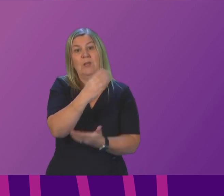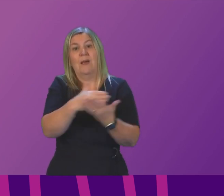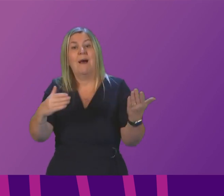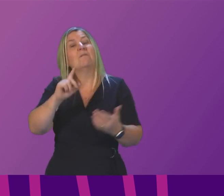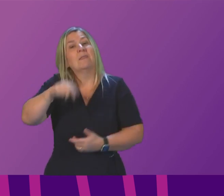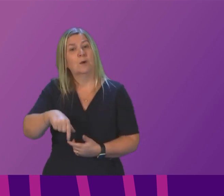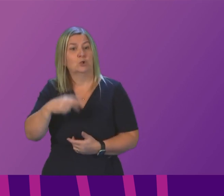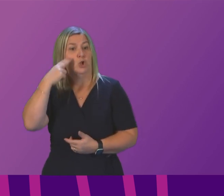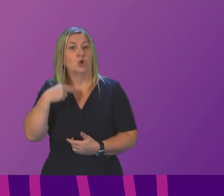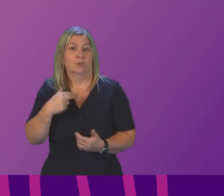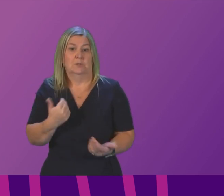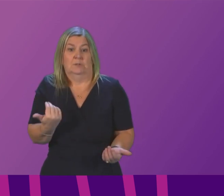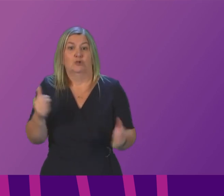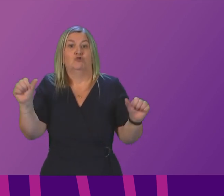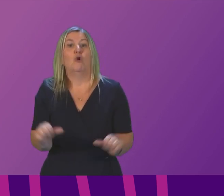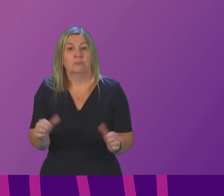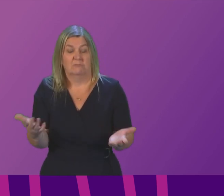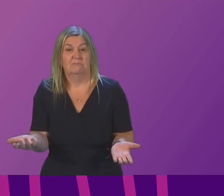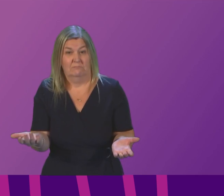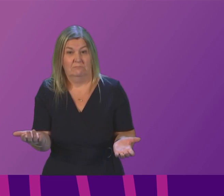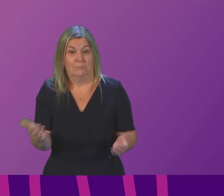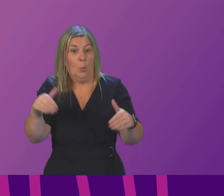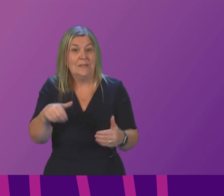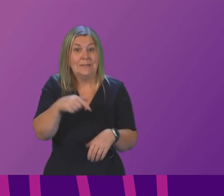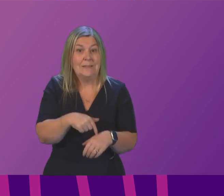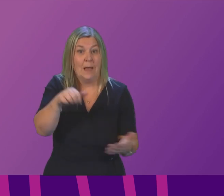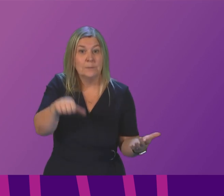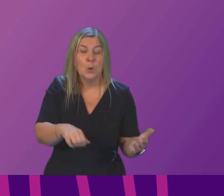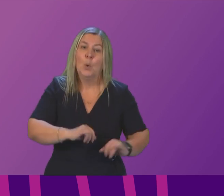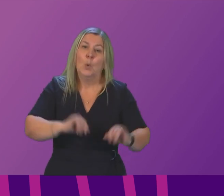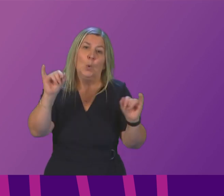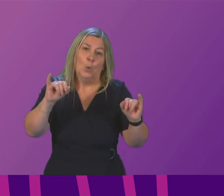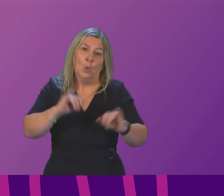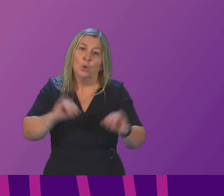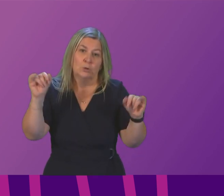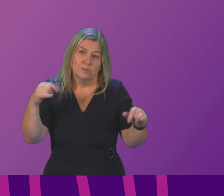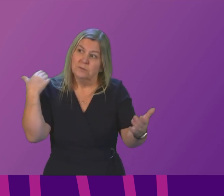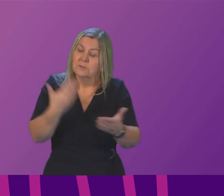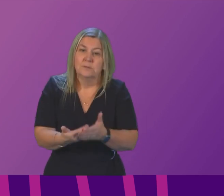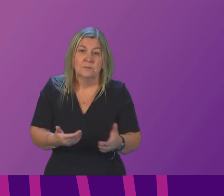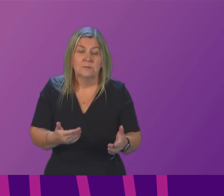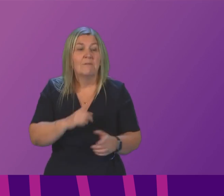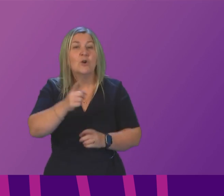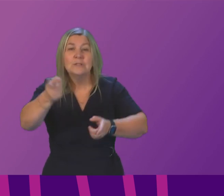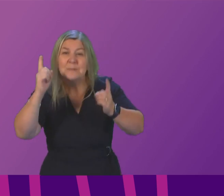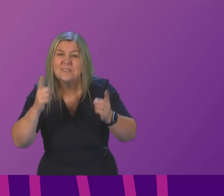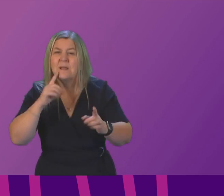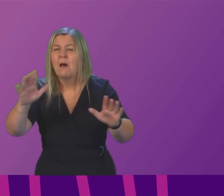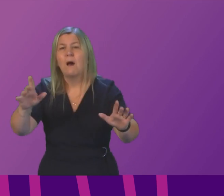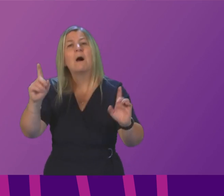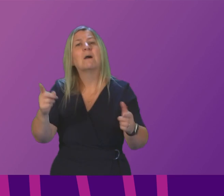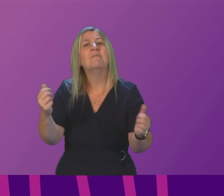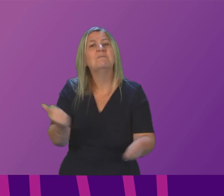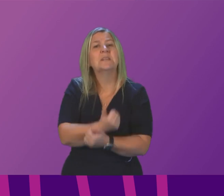on top of that our A&E waiting times are the worst they have ever been and the first minister's response is not to fix the problem